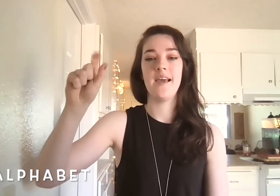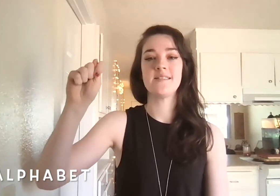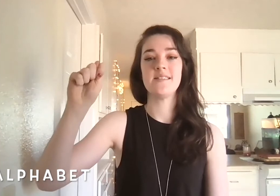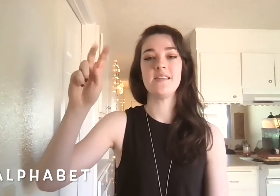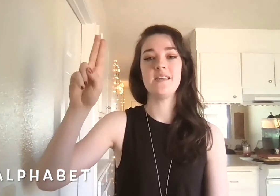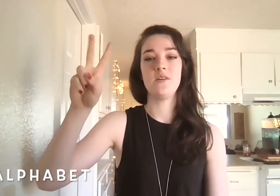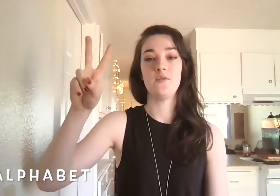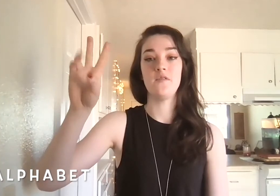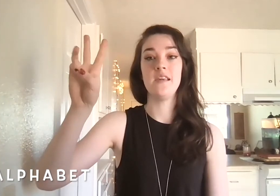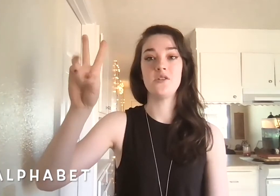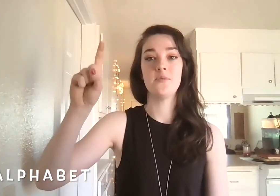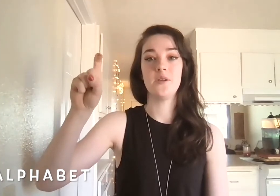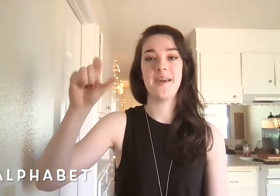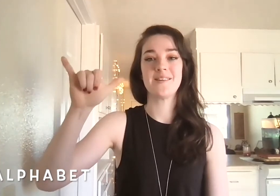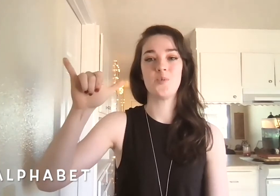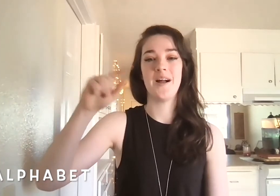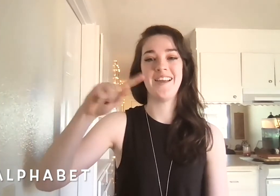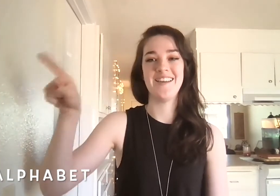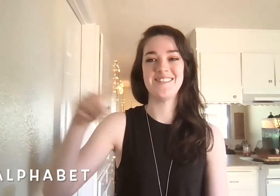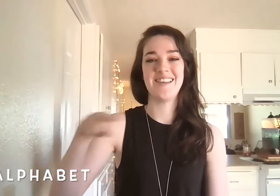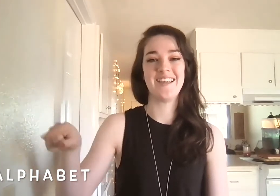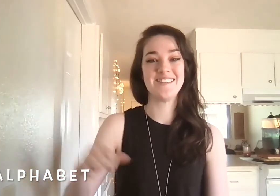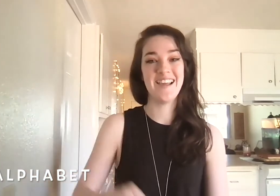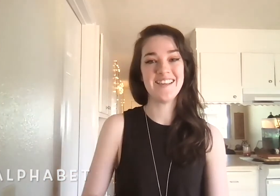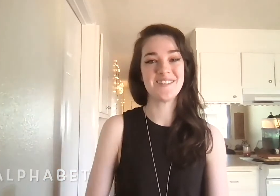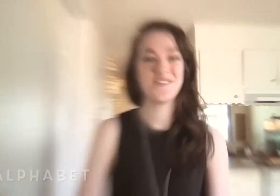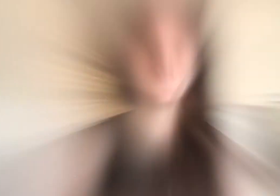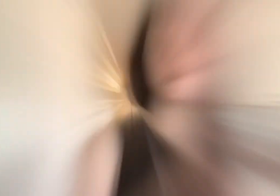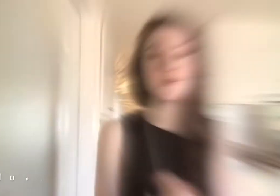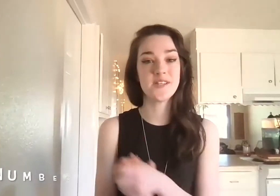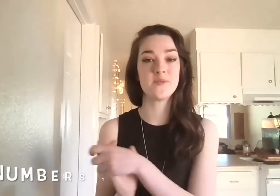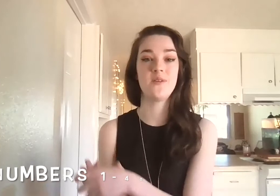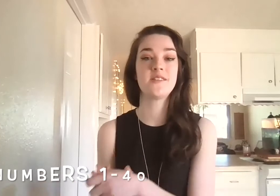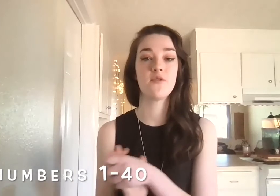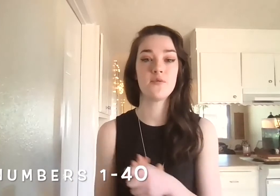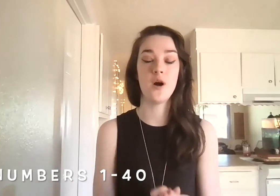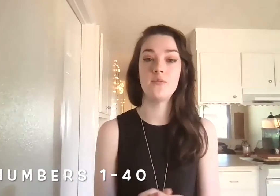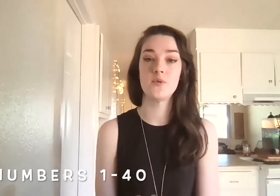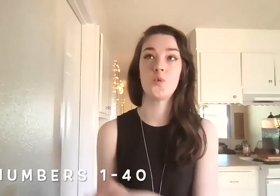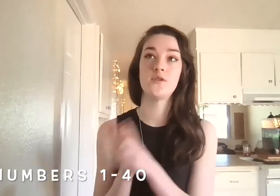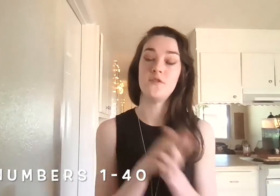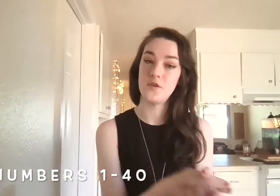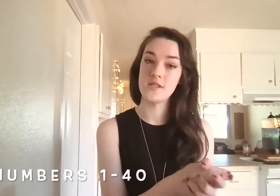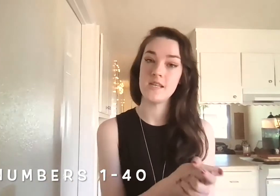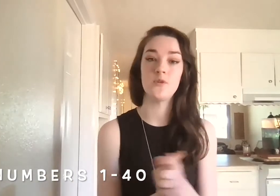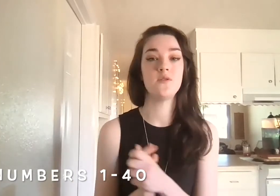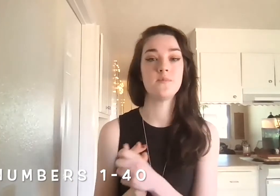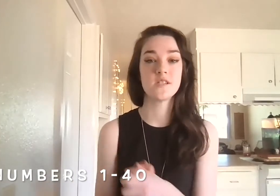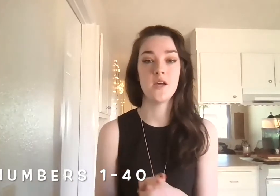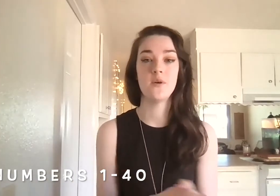S, T, U, V, W, X, Y, and Z. Nice. Good job. Awesome. So let's go through our numbers 1 to 40 and we'll do them slow and